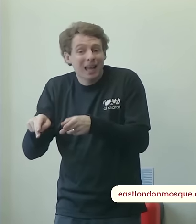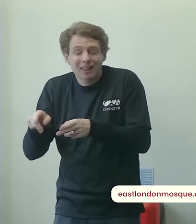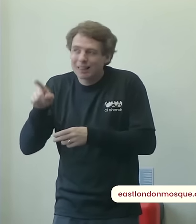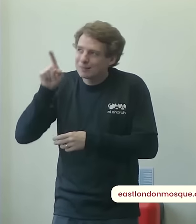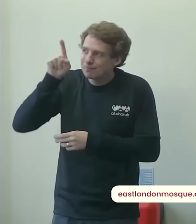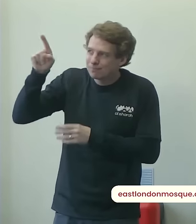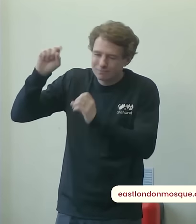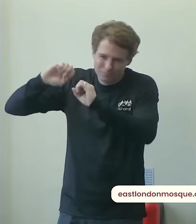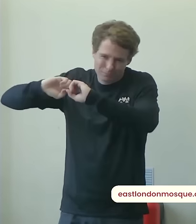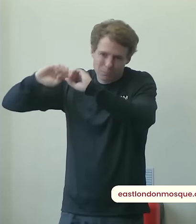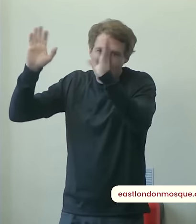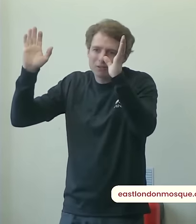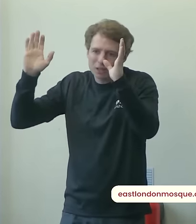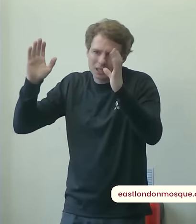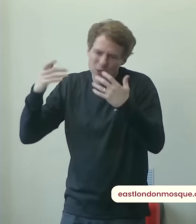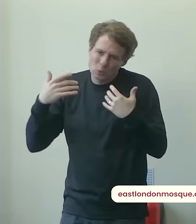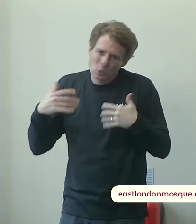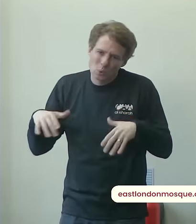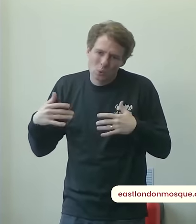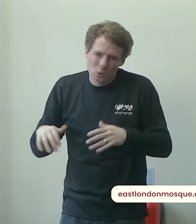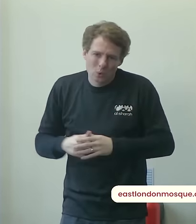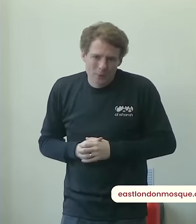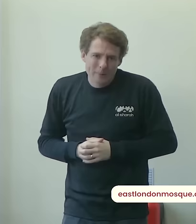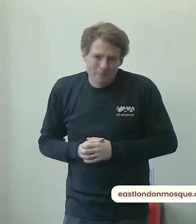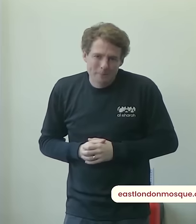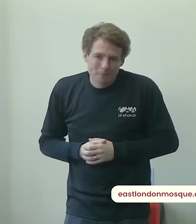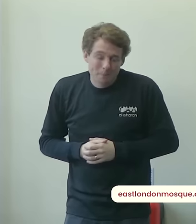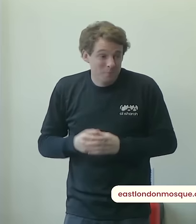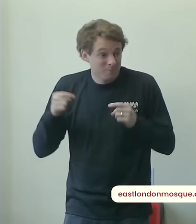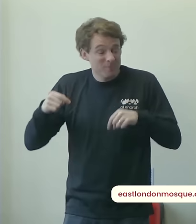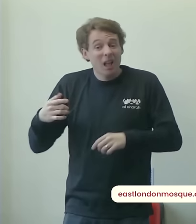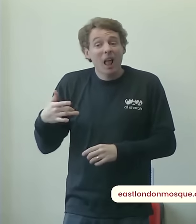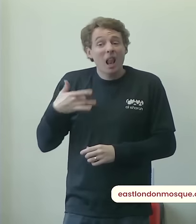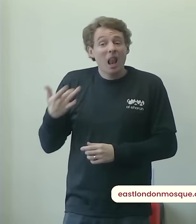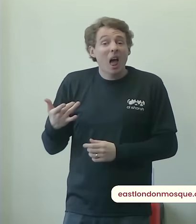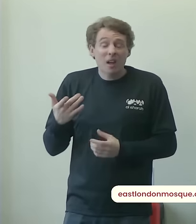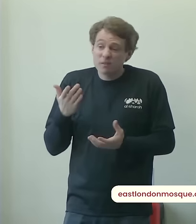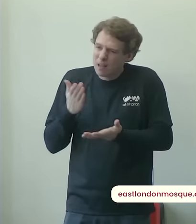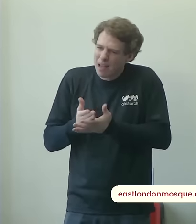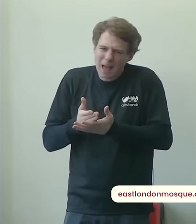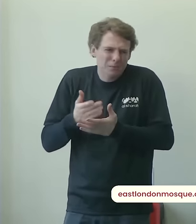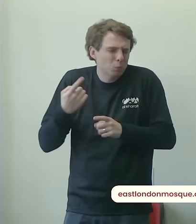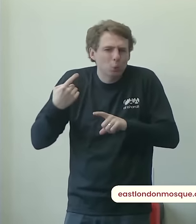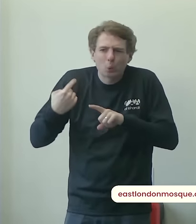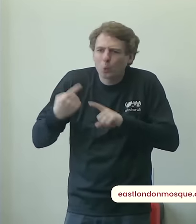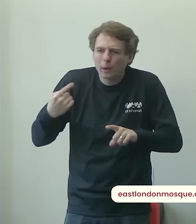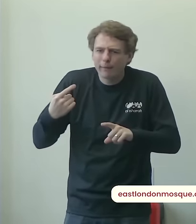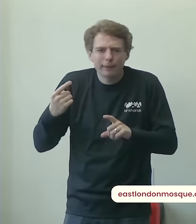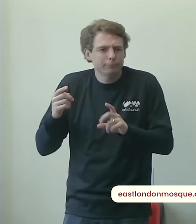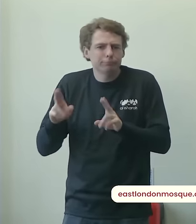is that it is only for a short period of time if i were to tell you you have to live in this condition that you are in forever